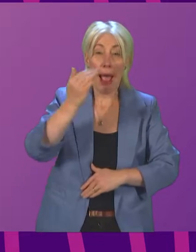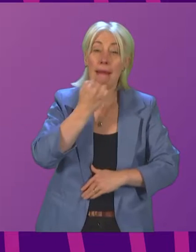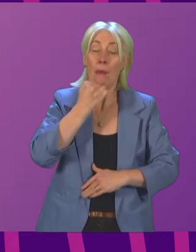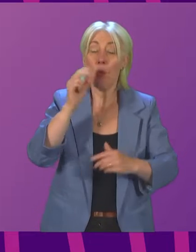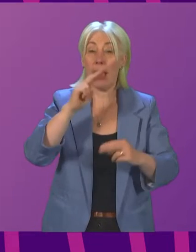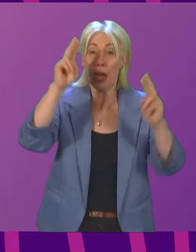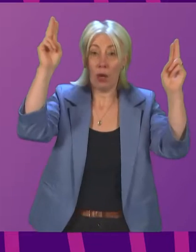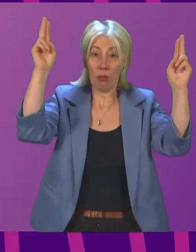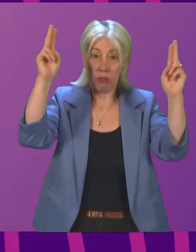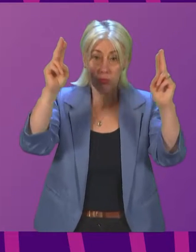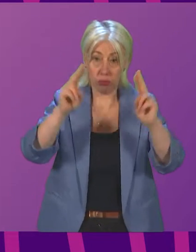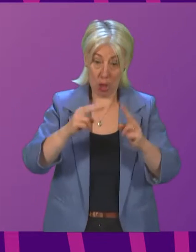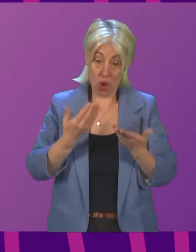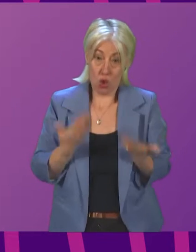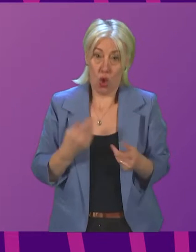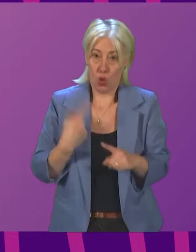in Scotland sooner rather than later?